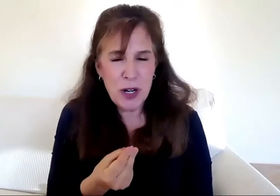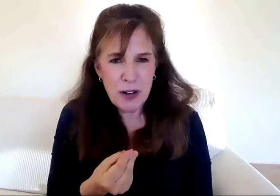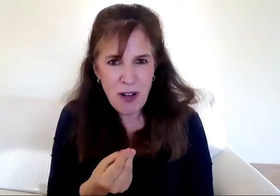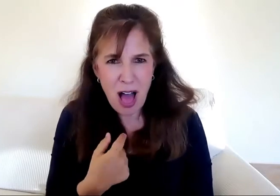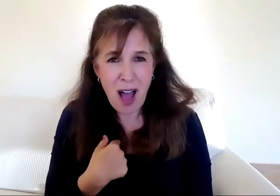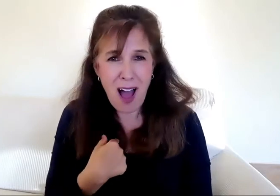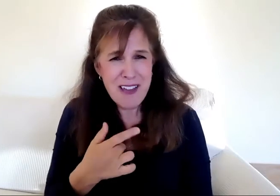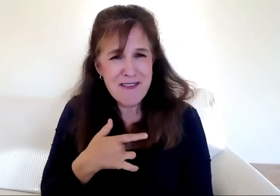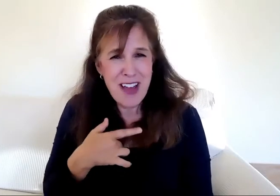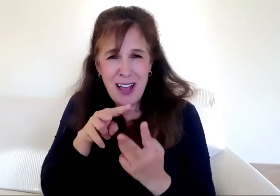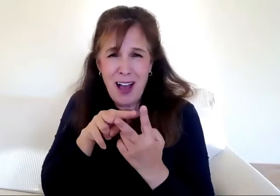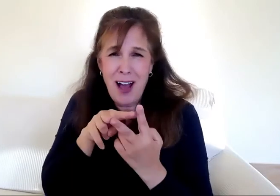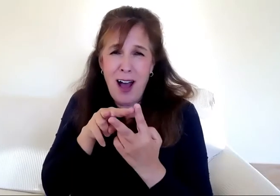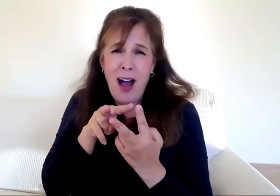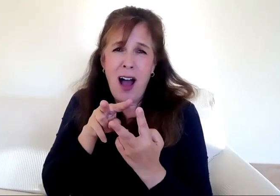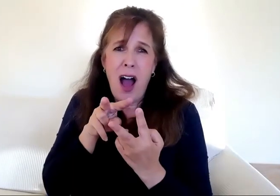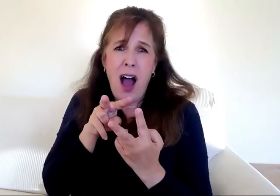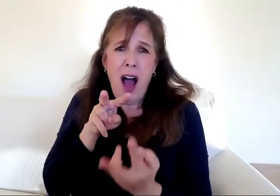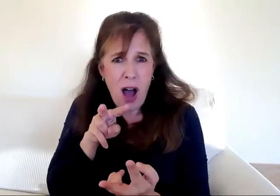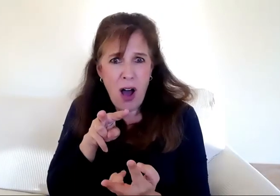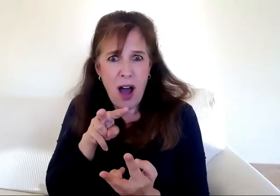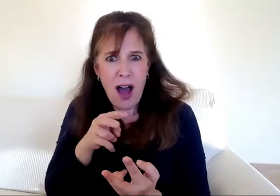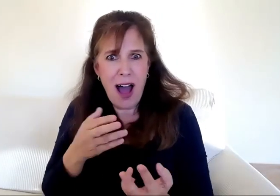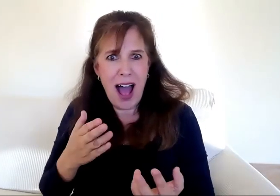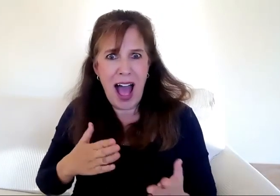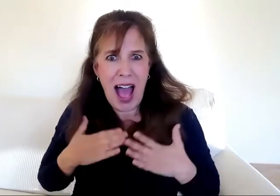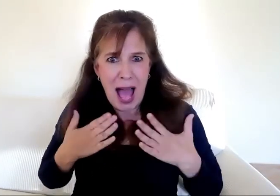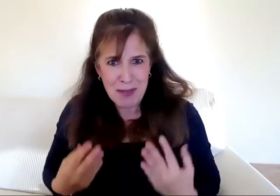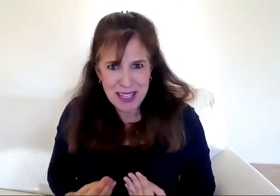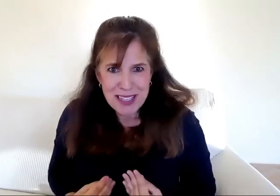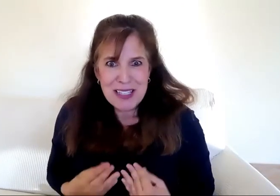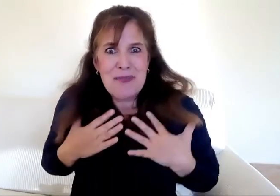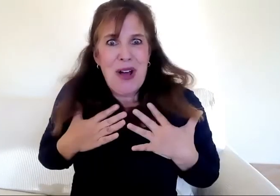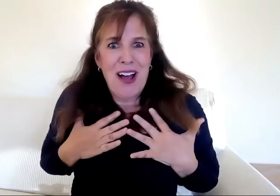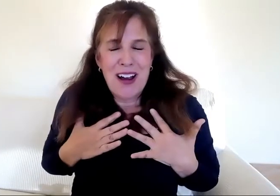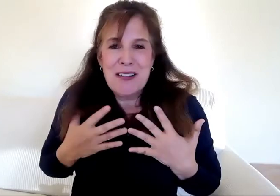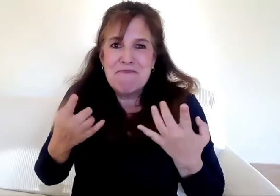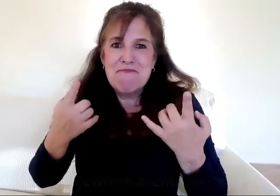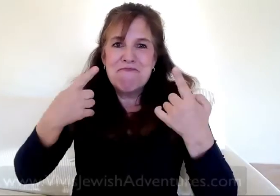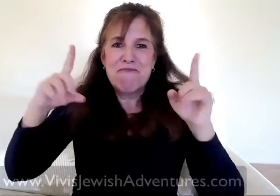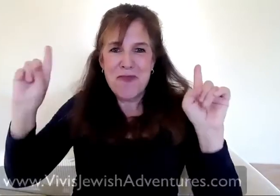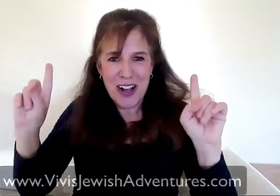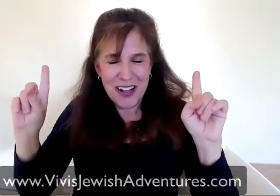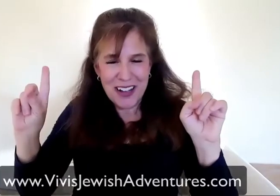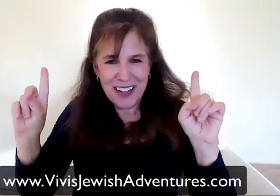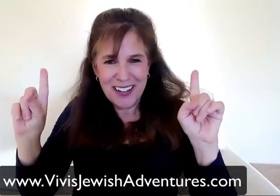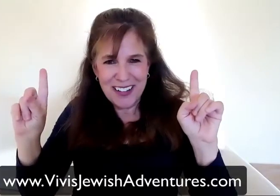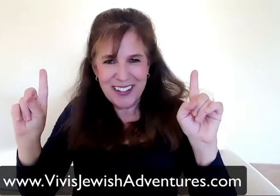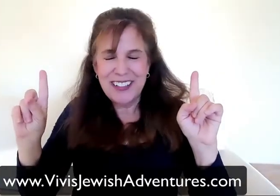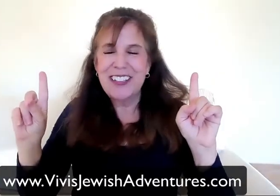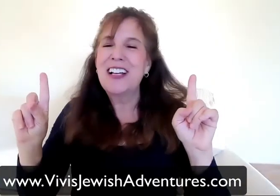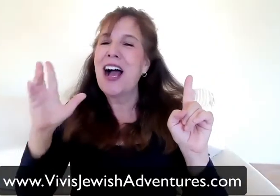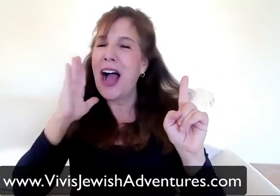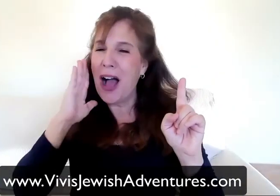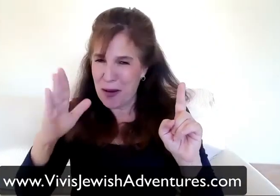To Be Continued. Love, Vivi. Thanks for listening,